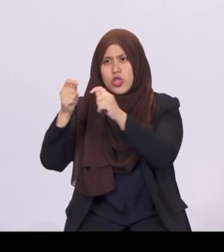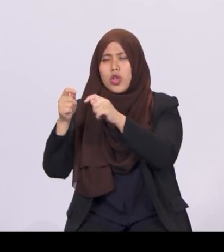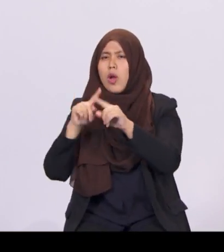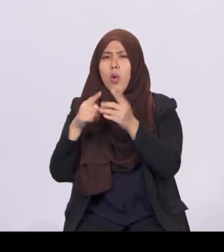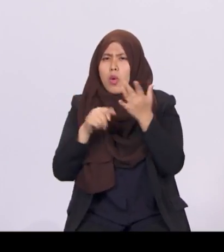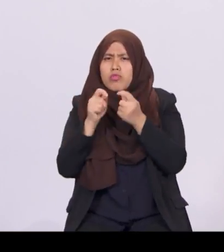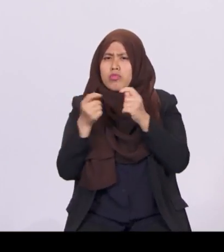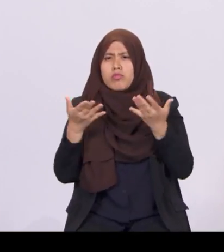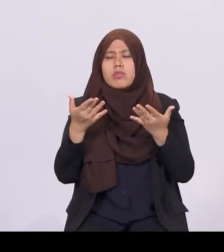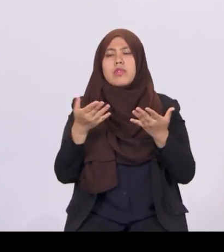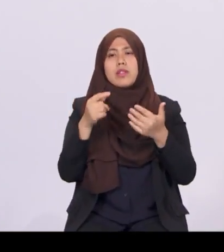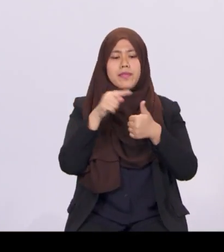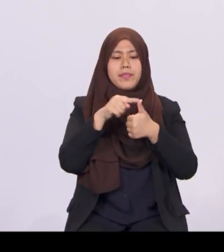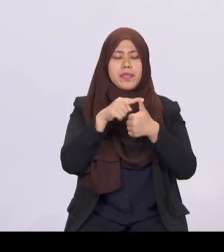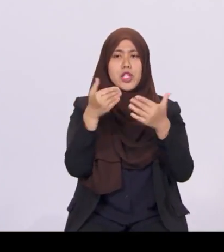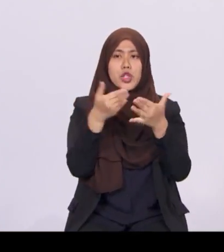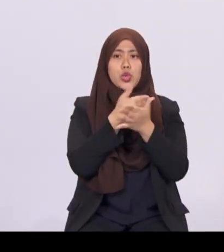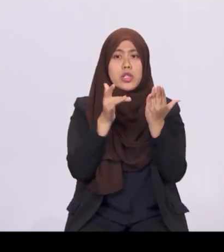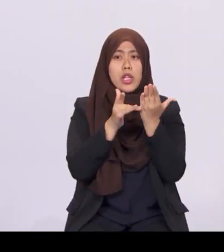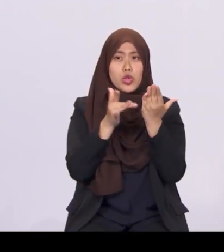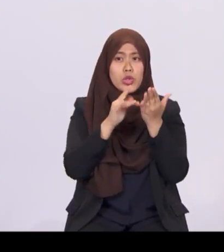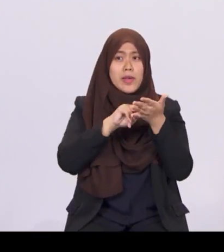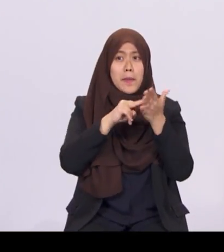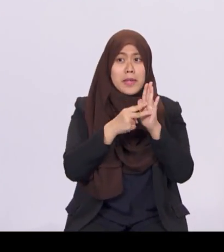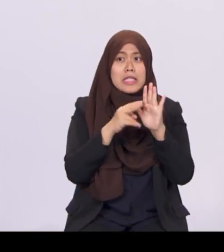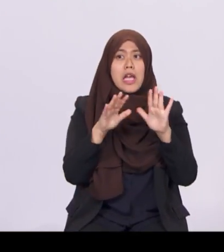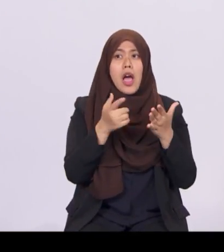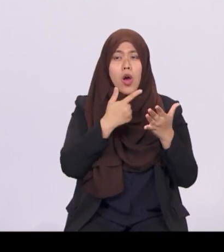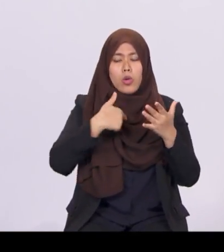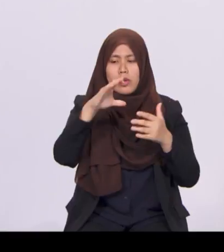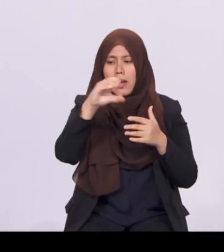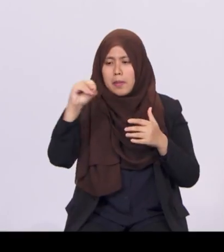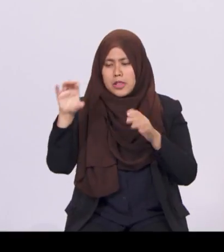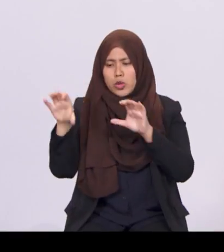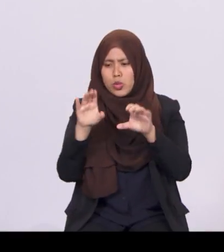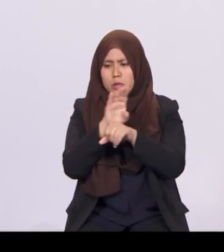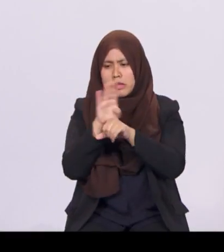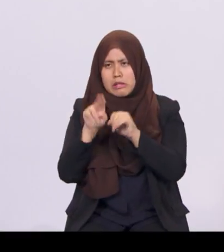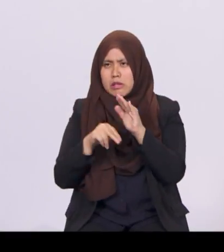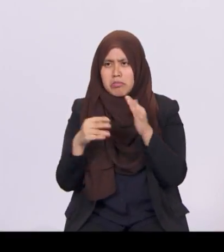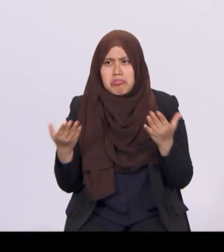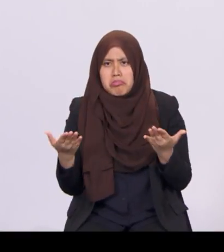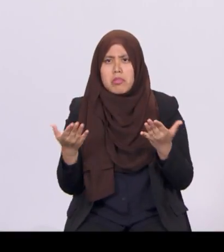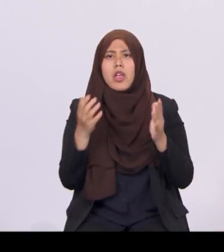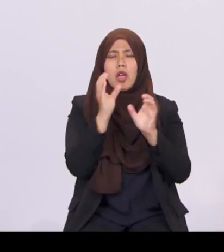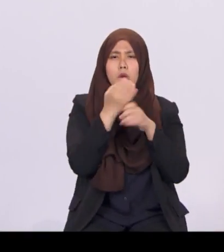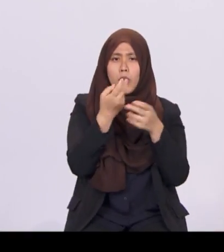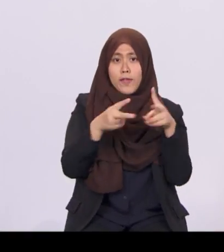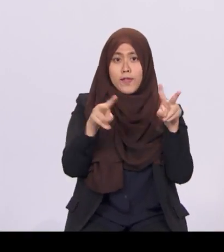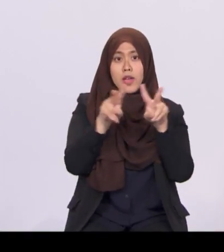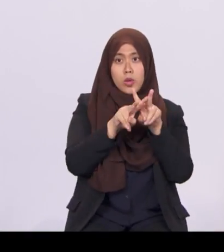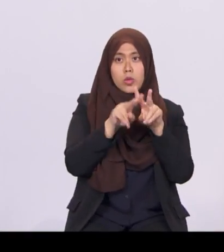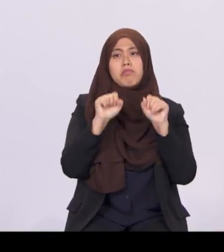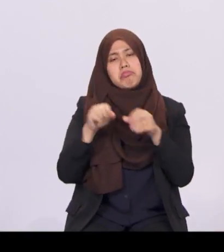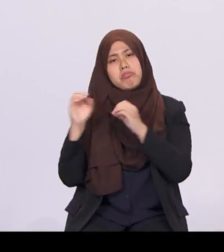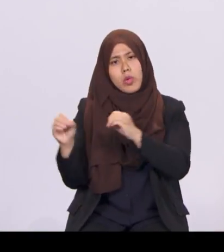technologies mean that the ways in which companies do business, create value, and organise themselves will change,